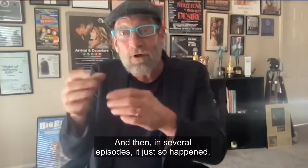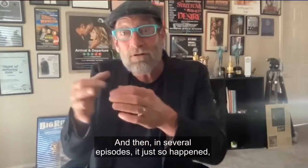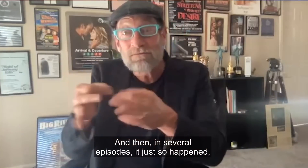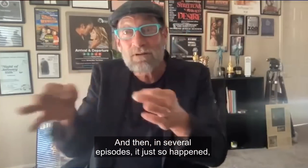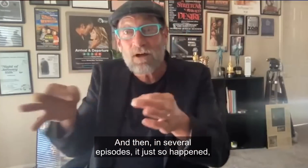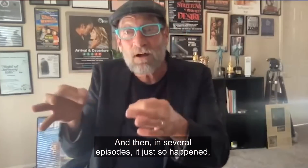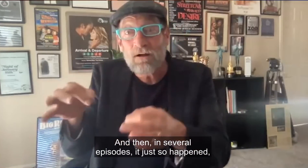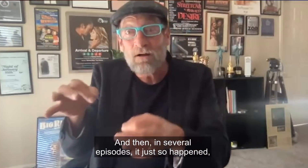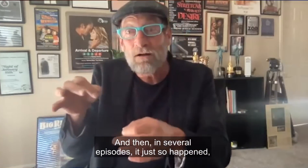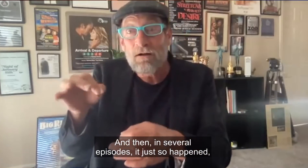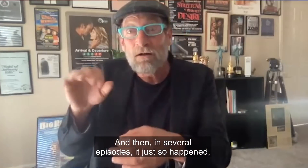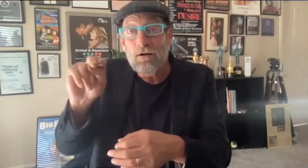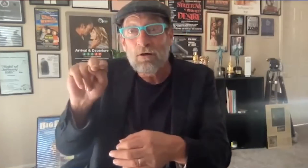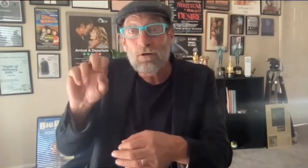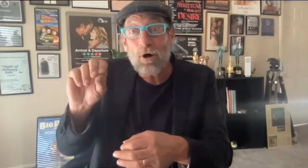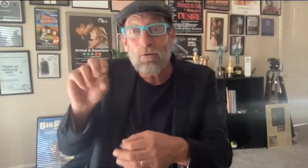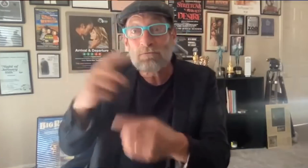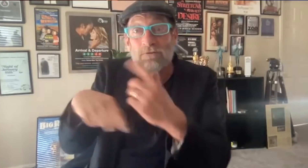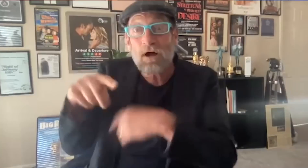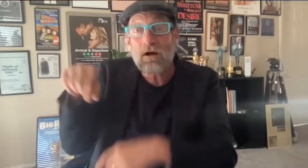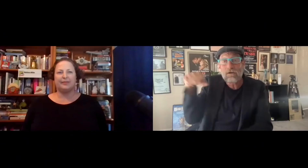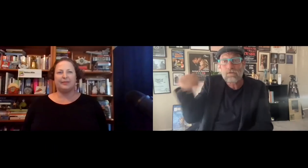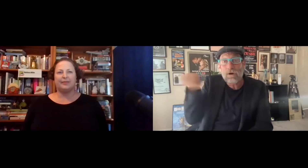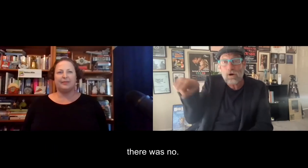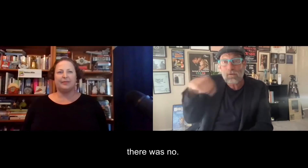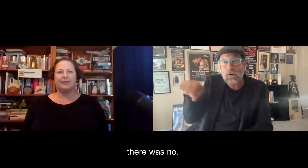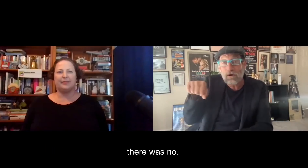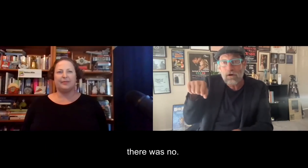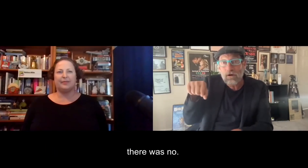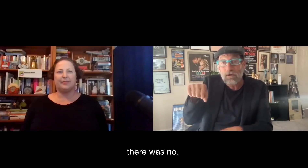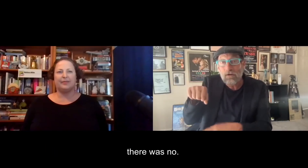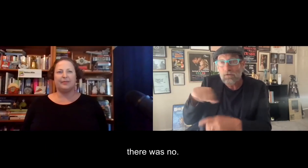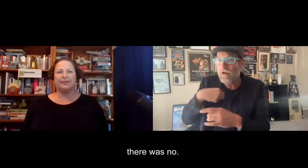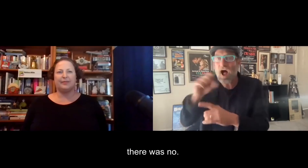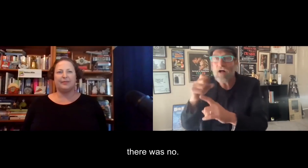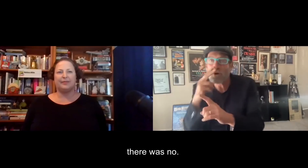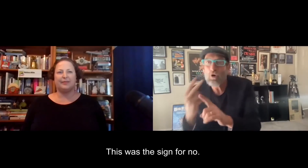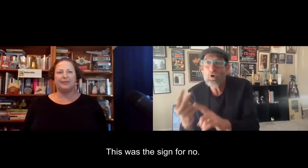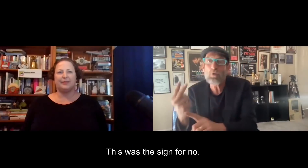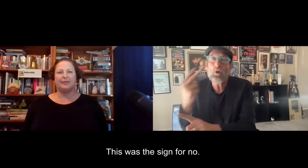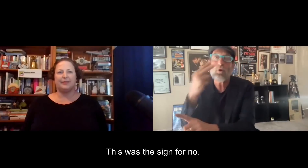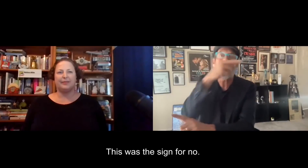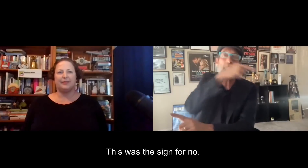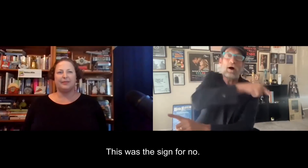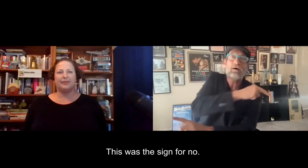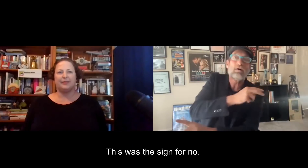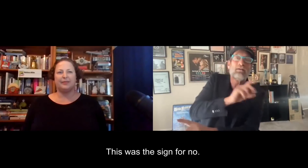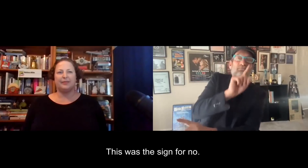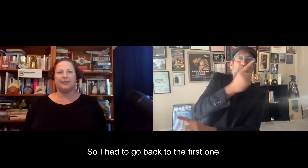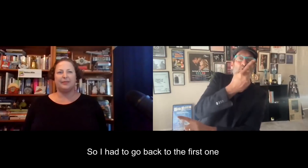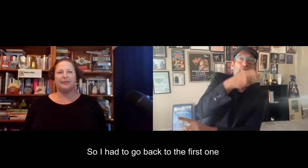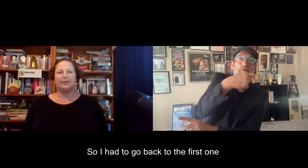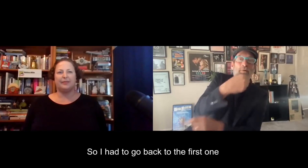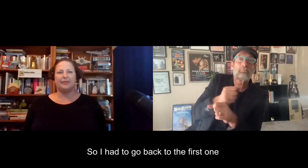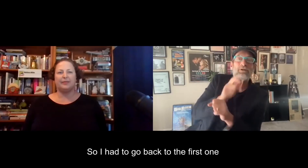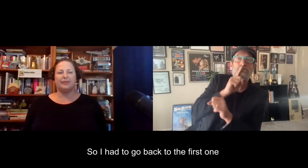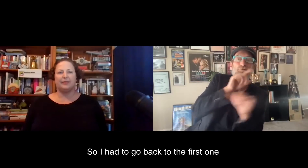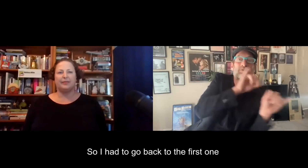it just so happened there was no. This was the sign for no. So I had to go back to the